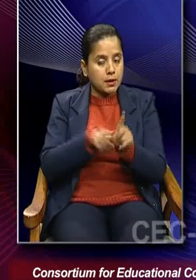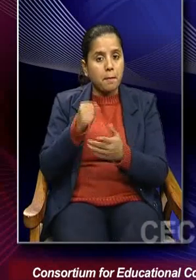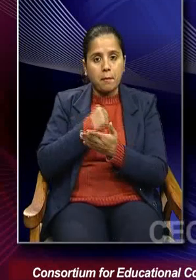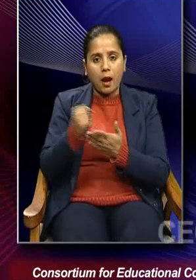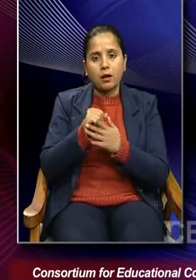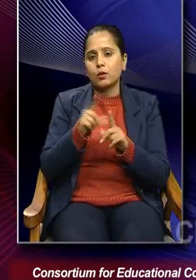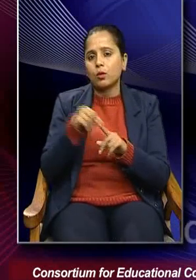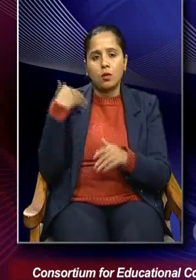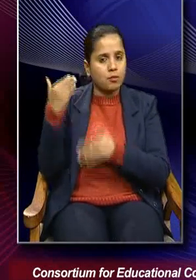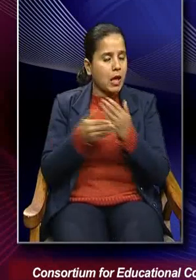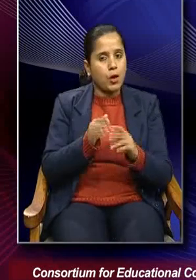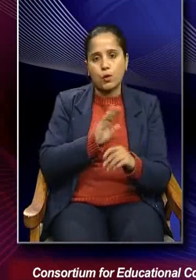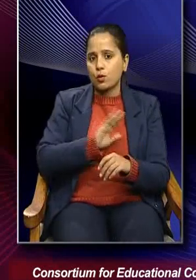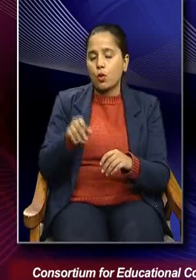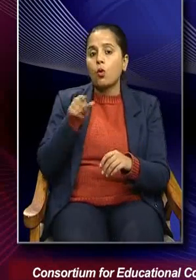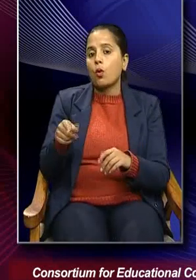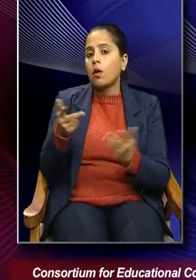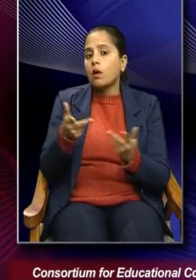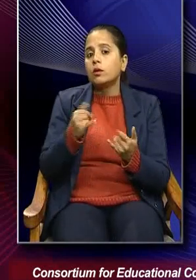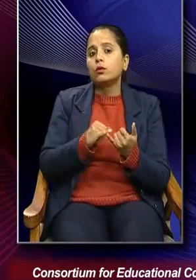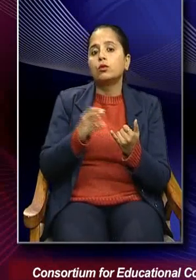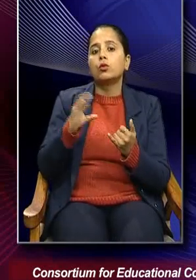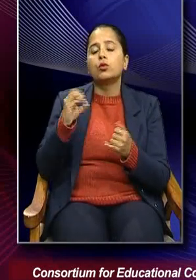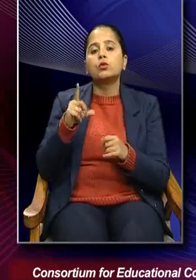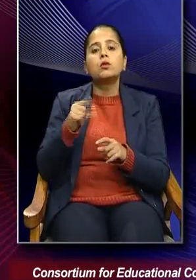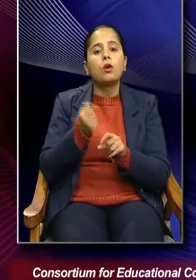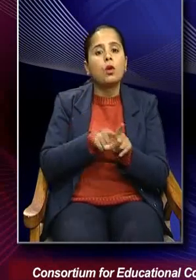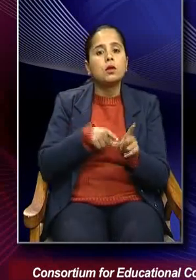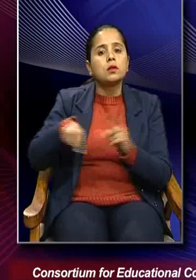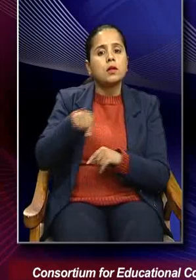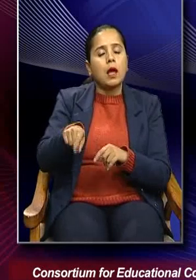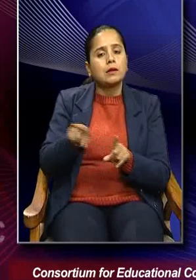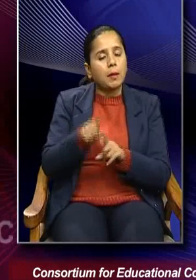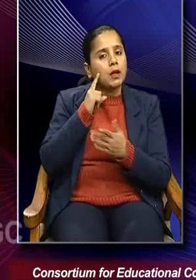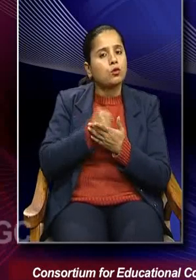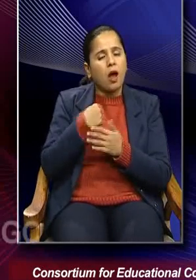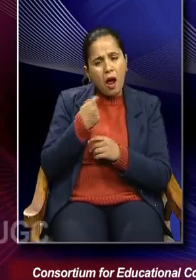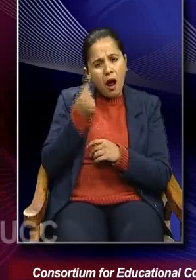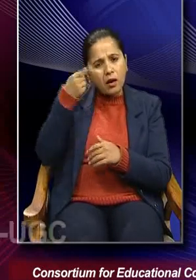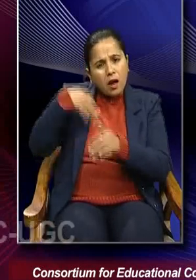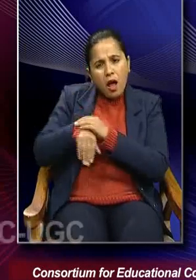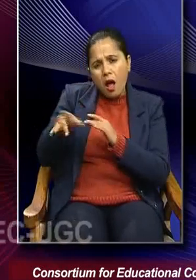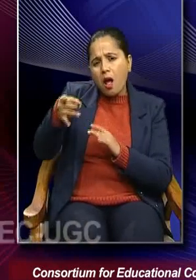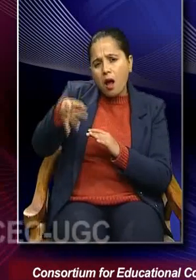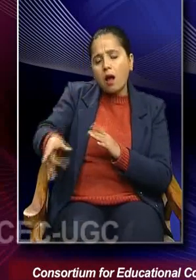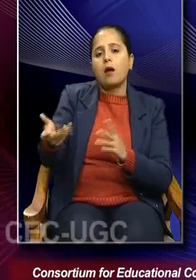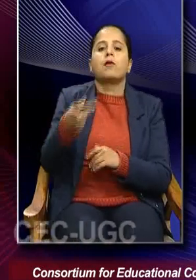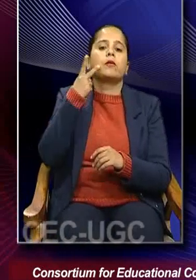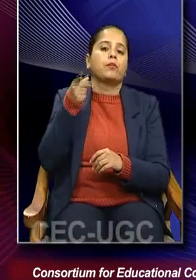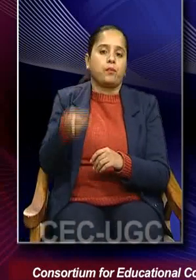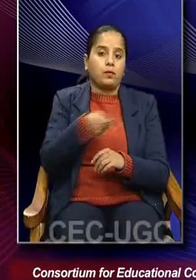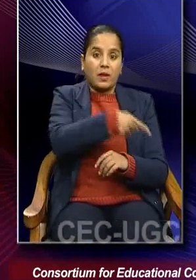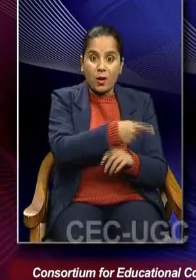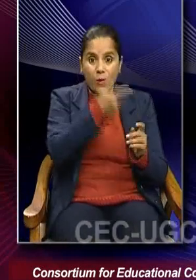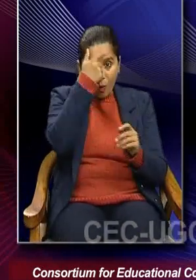It is rather an attempt to understand society and to go to